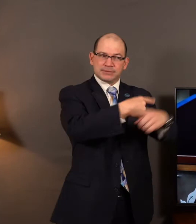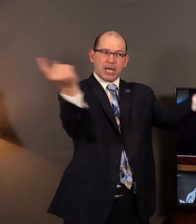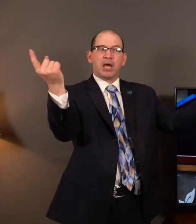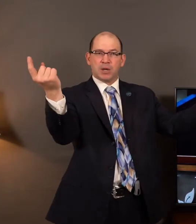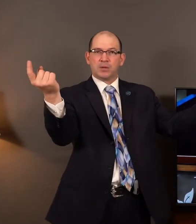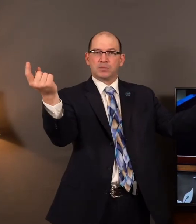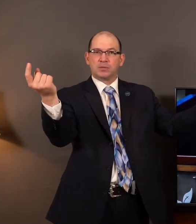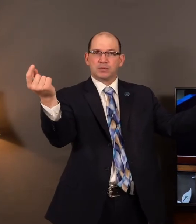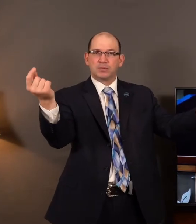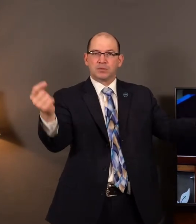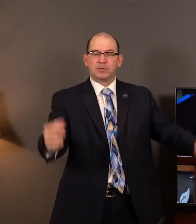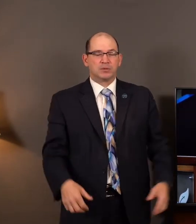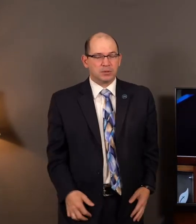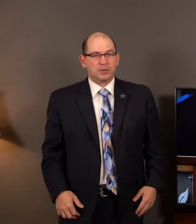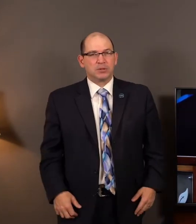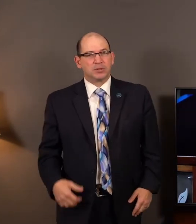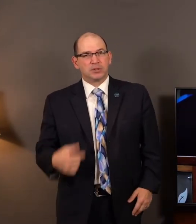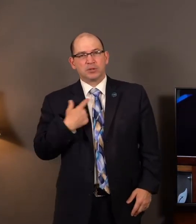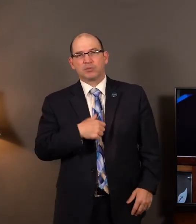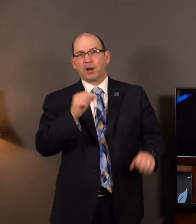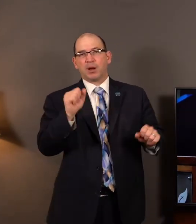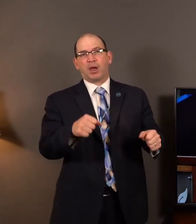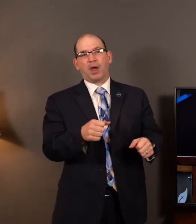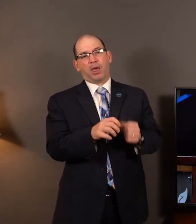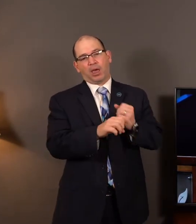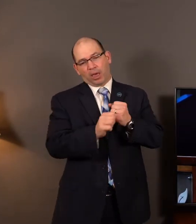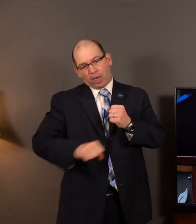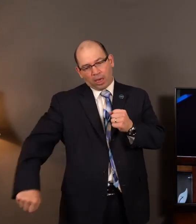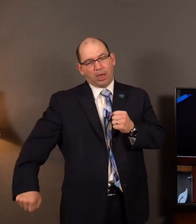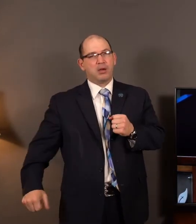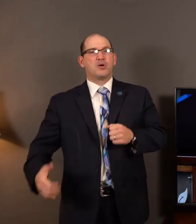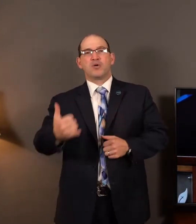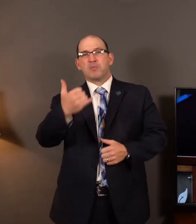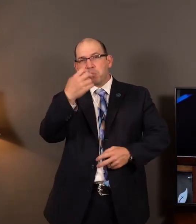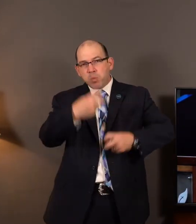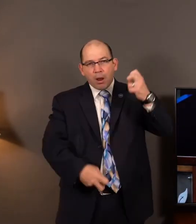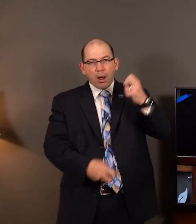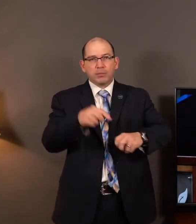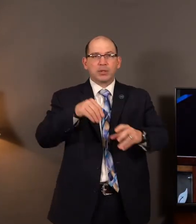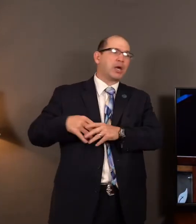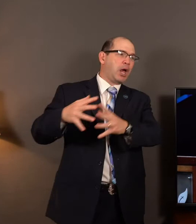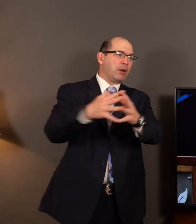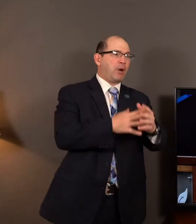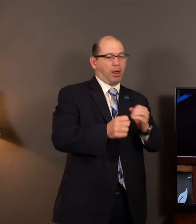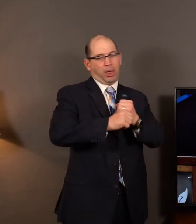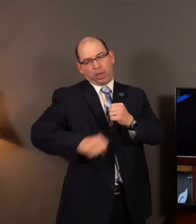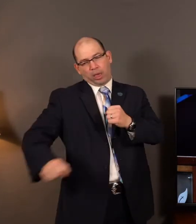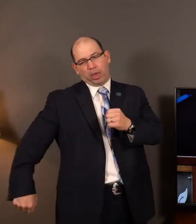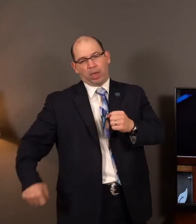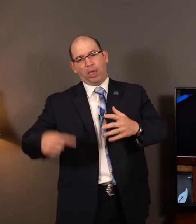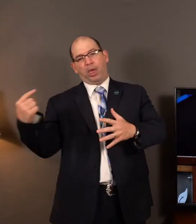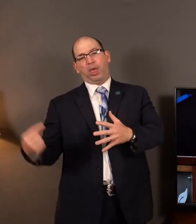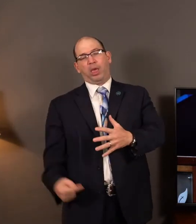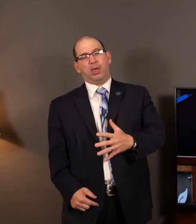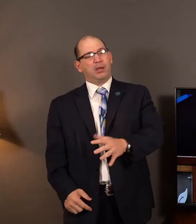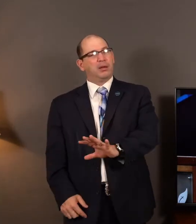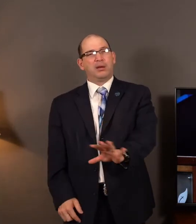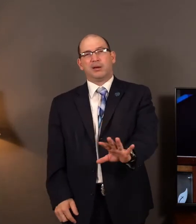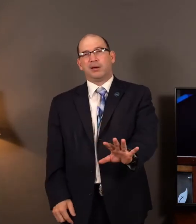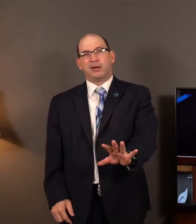this world. We could exchange dialogue for many, many hours about the problems of our day. But let's do